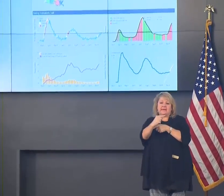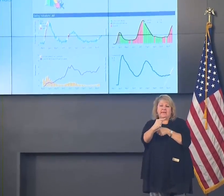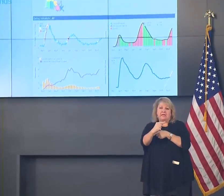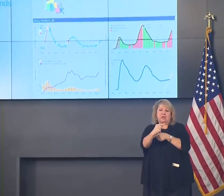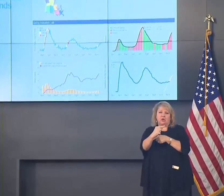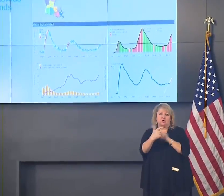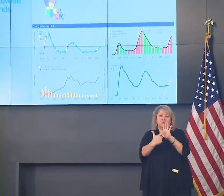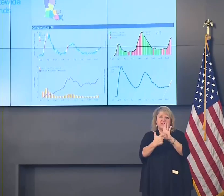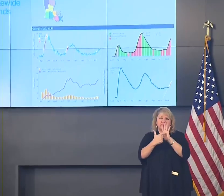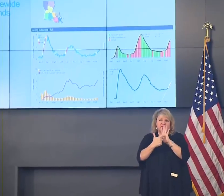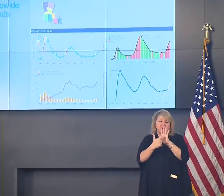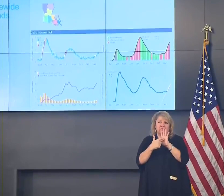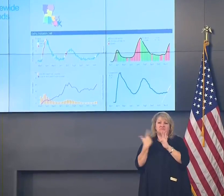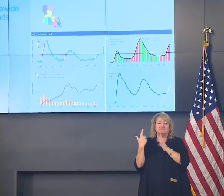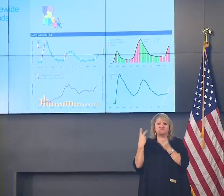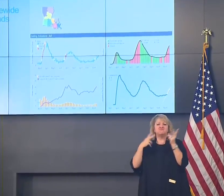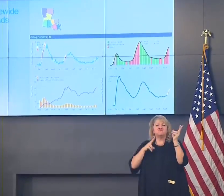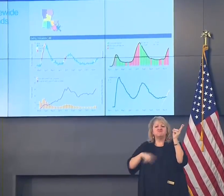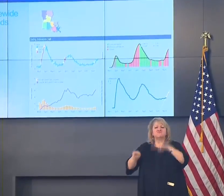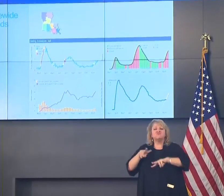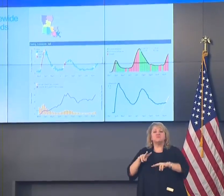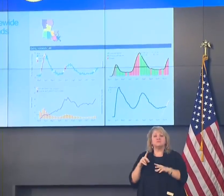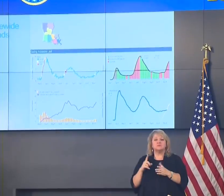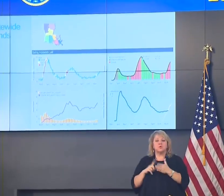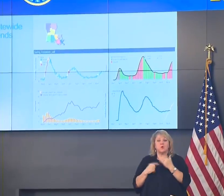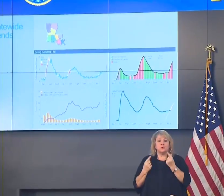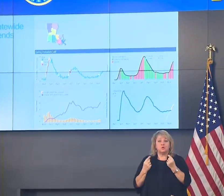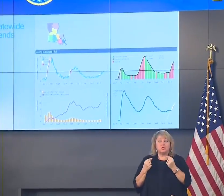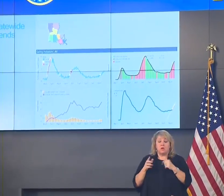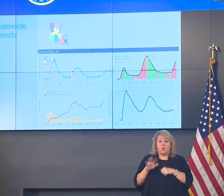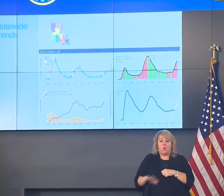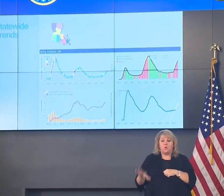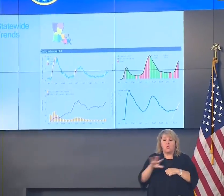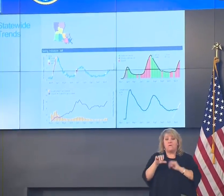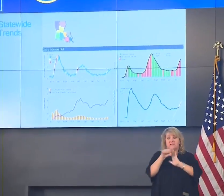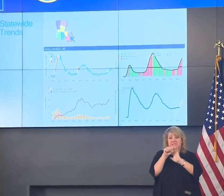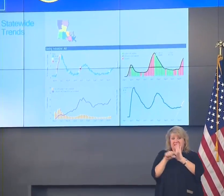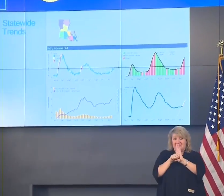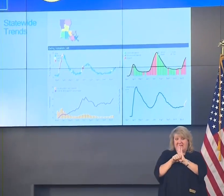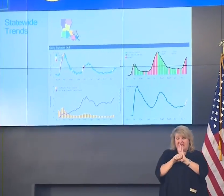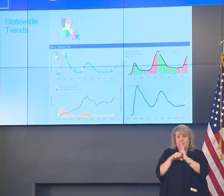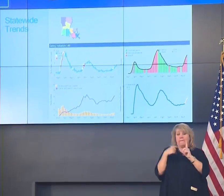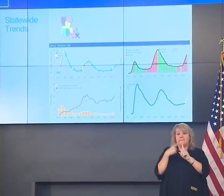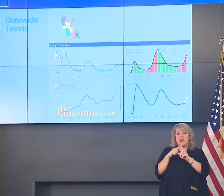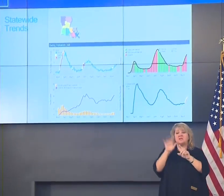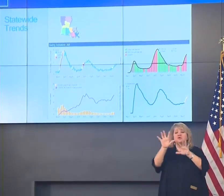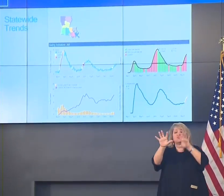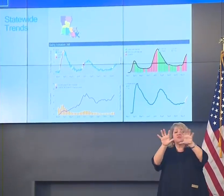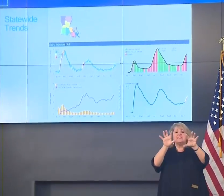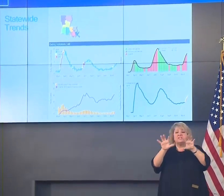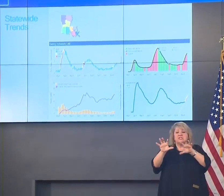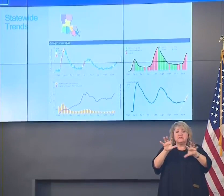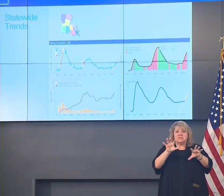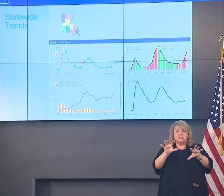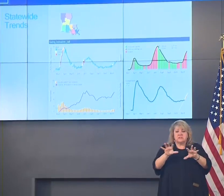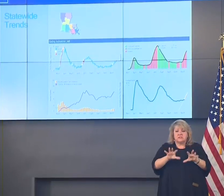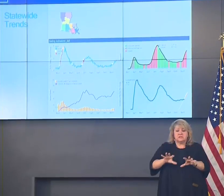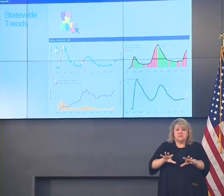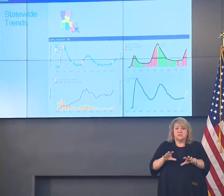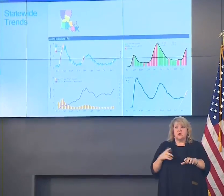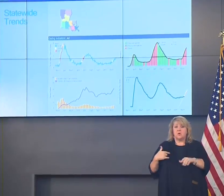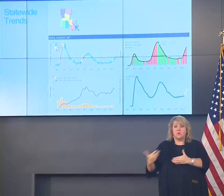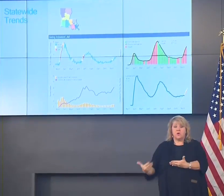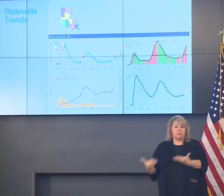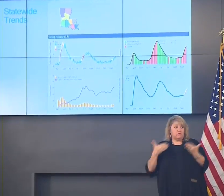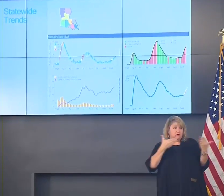is an epidemiologic overview of where we are both on the statewide level and region by region. We present these to the Governor ahead of